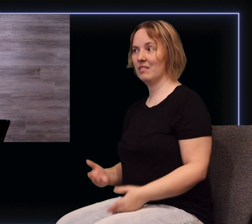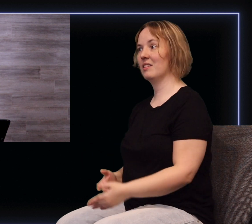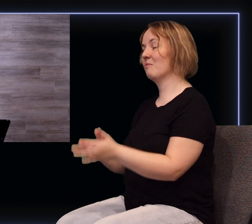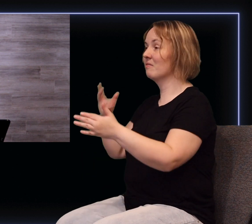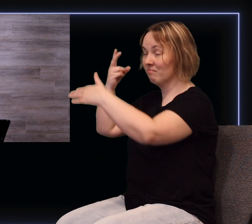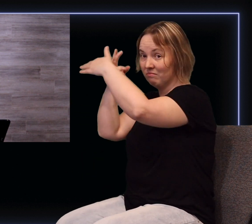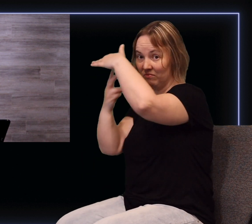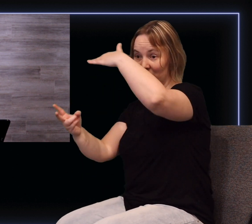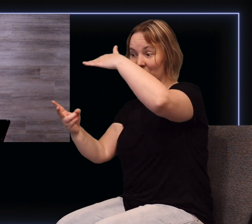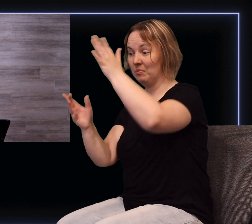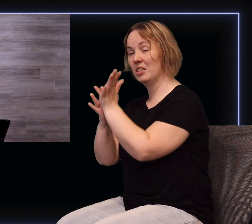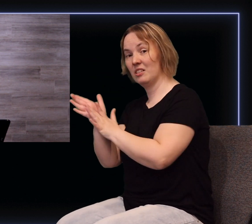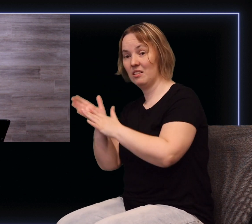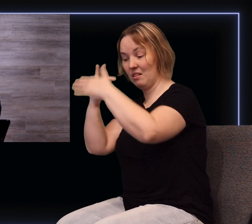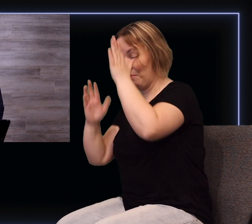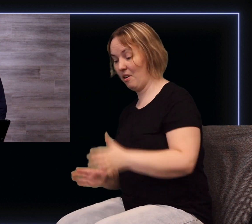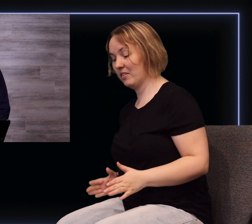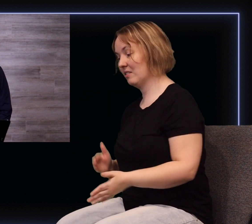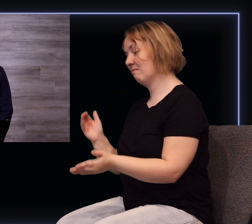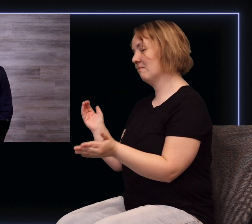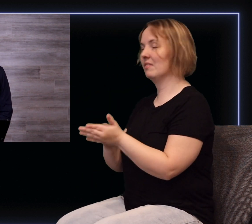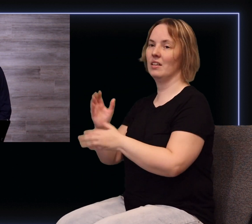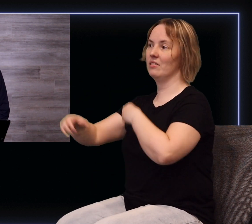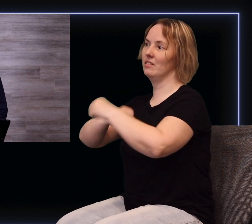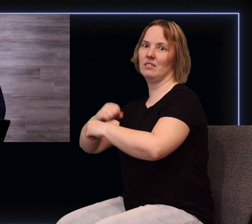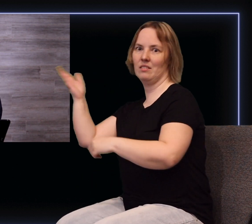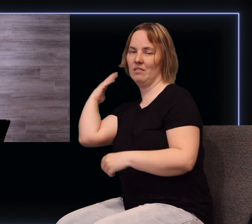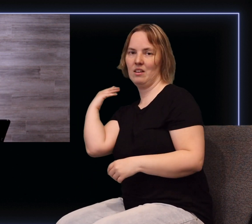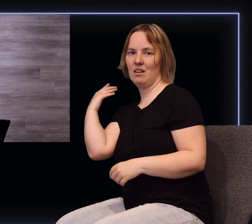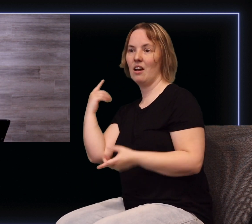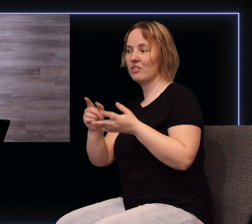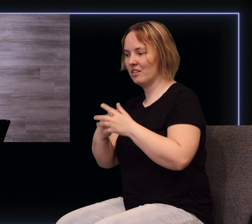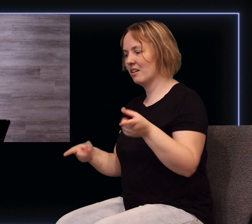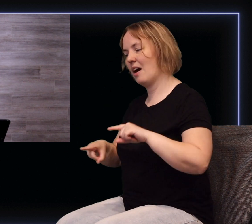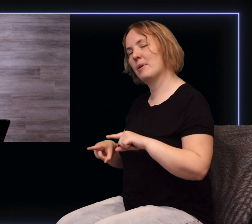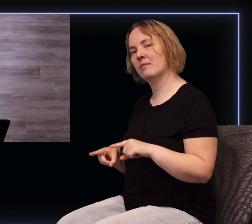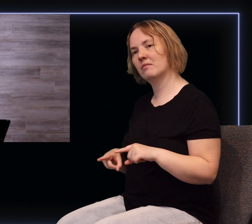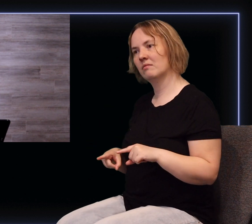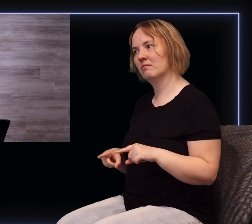thousands of years ago are beginning to unfold before our very eyes today